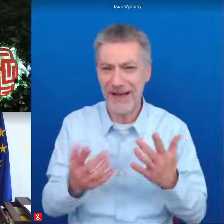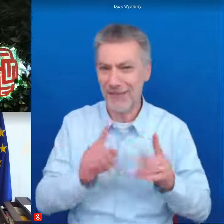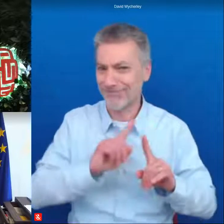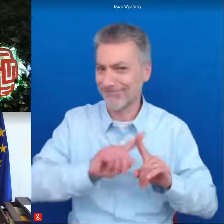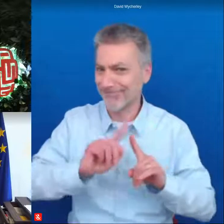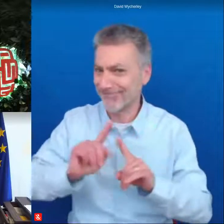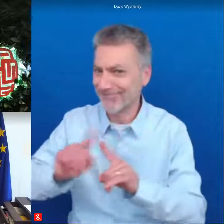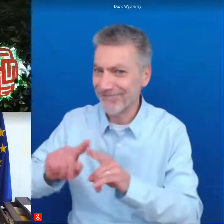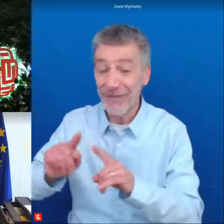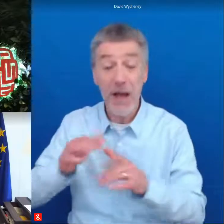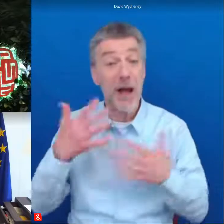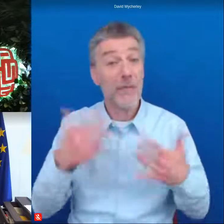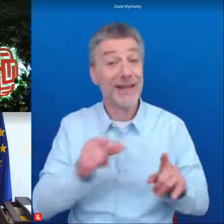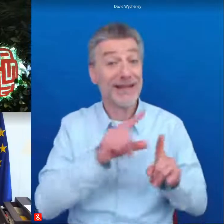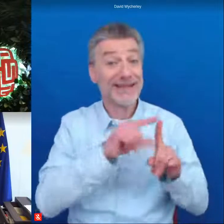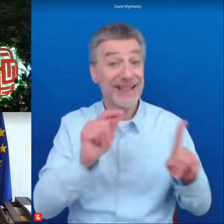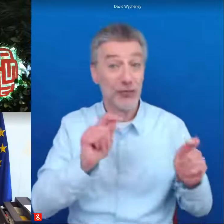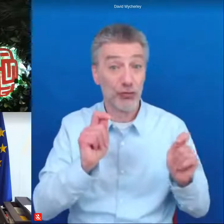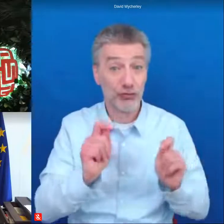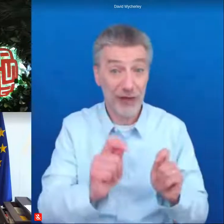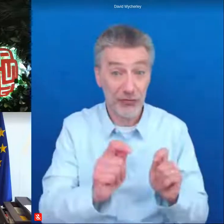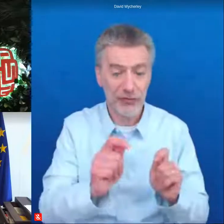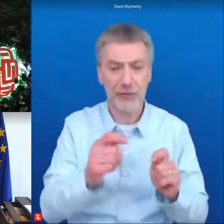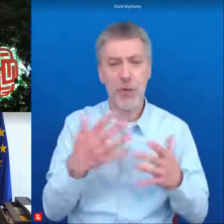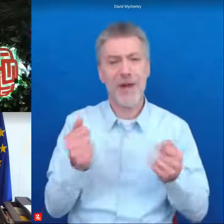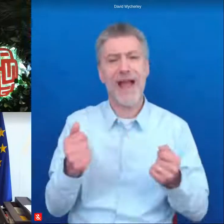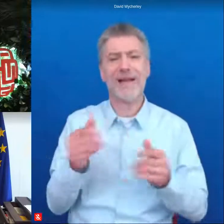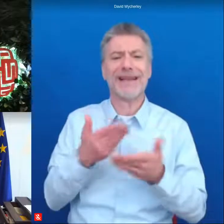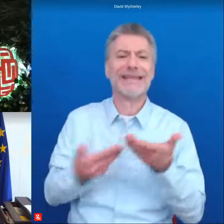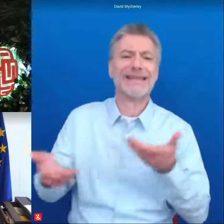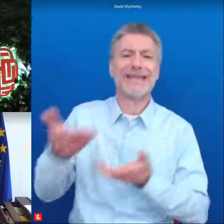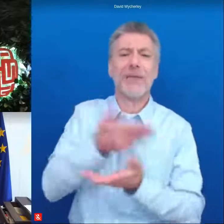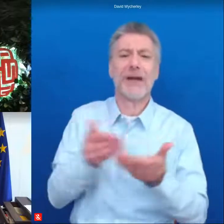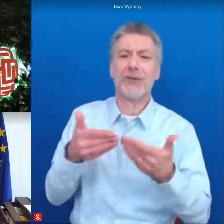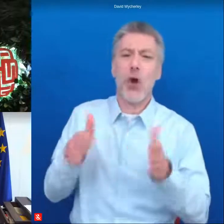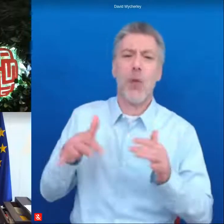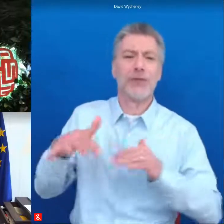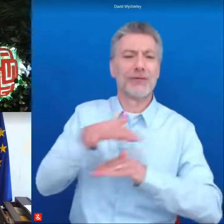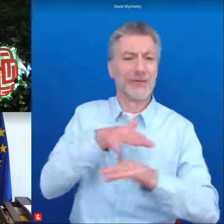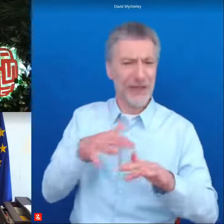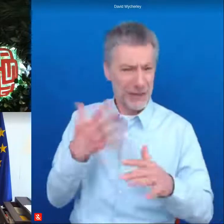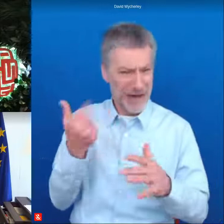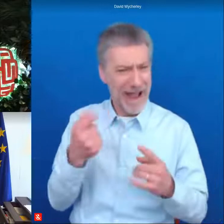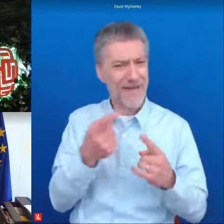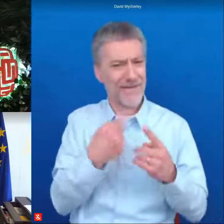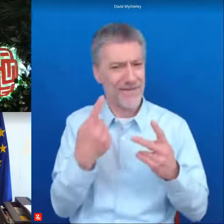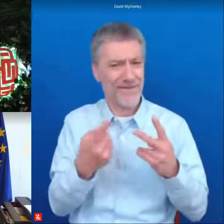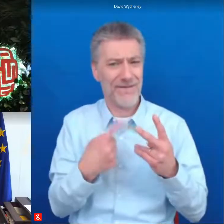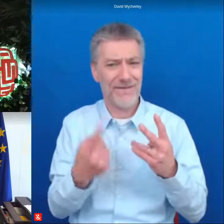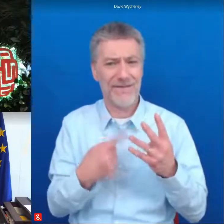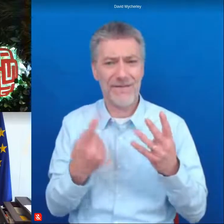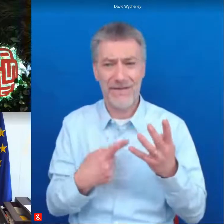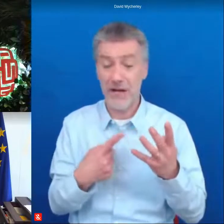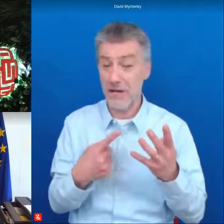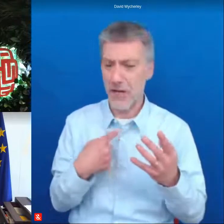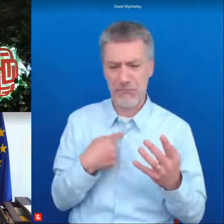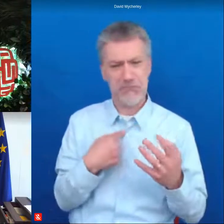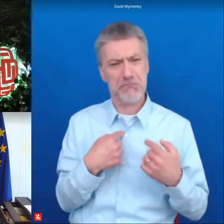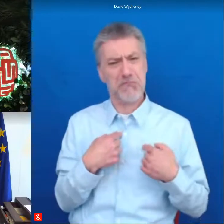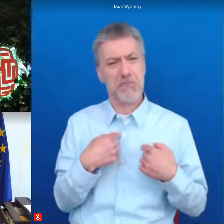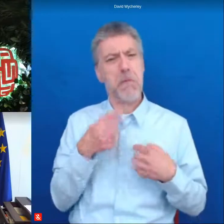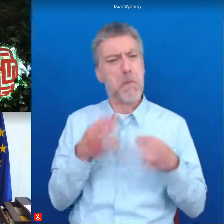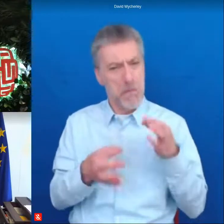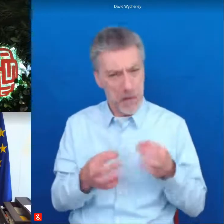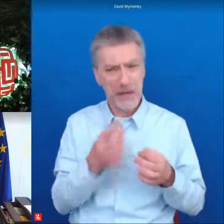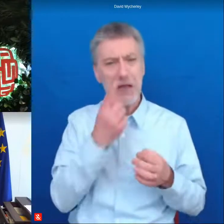an inclusive democratic and open society these goals will not be politically possible if they